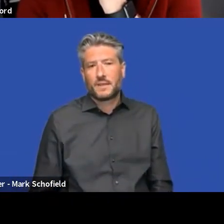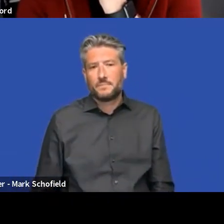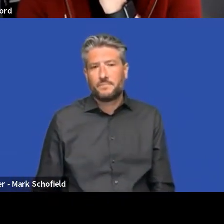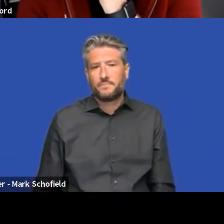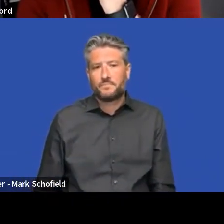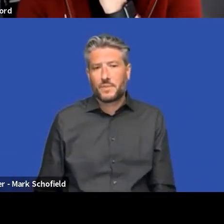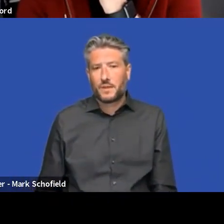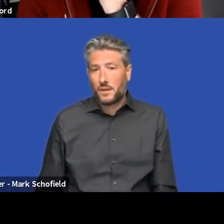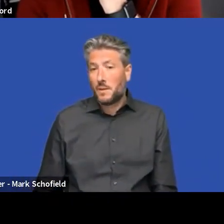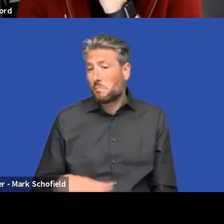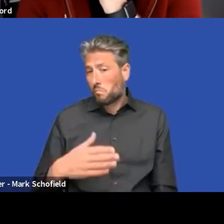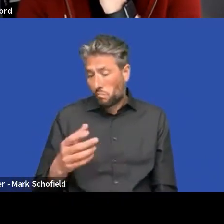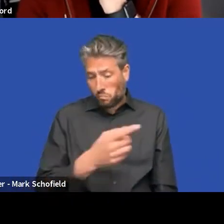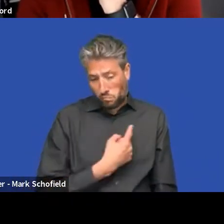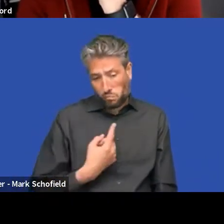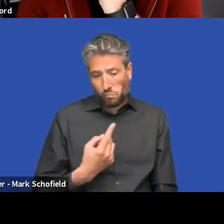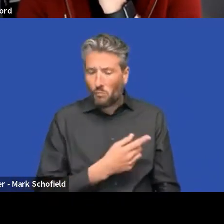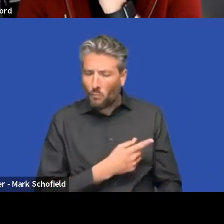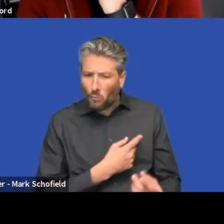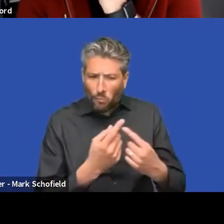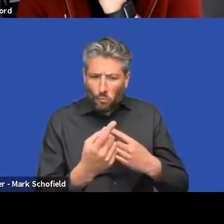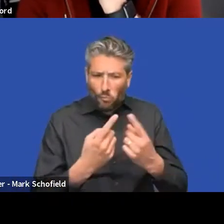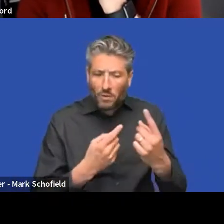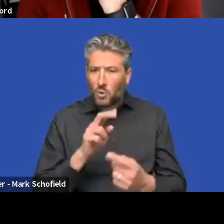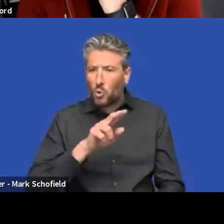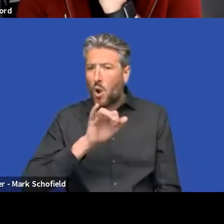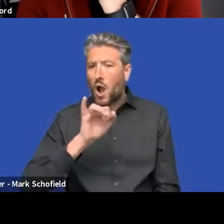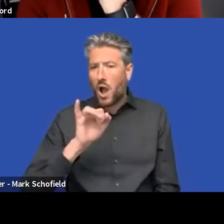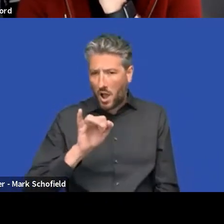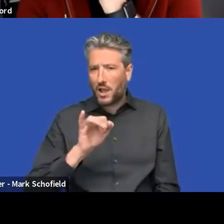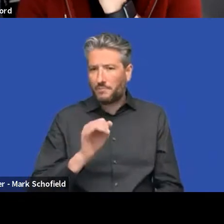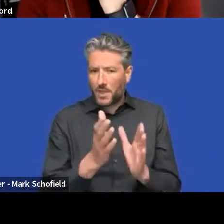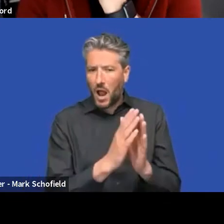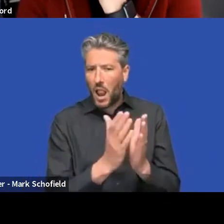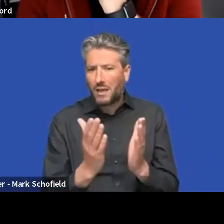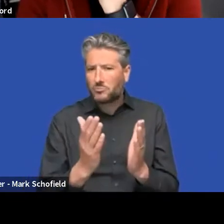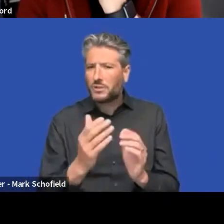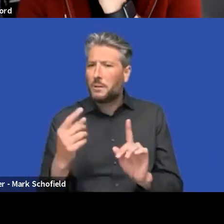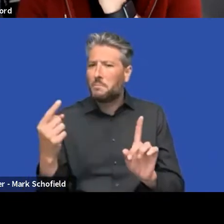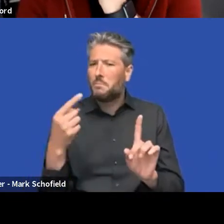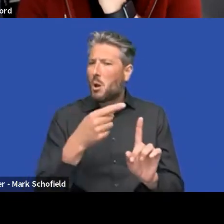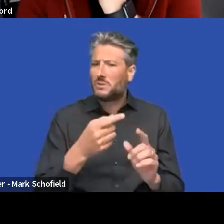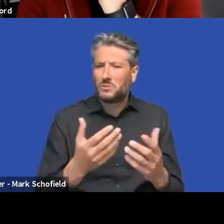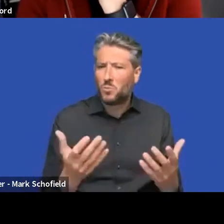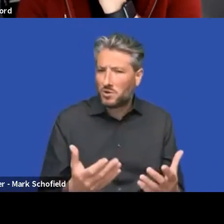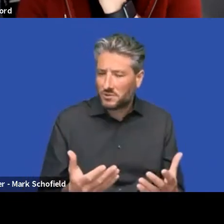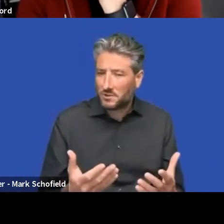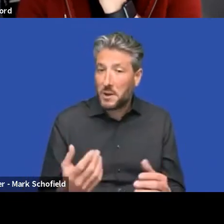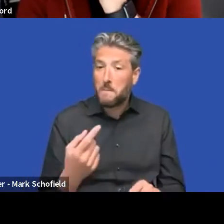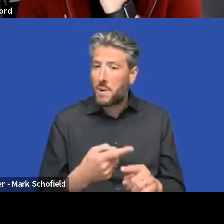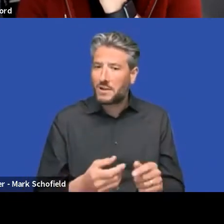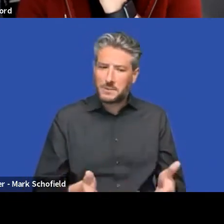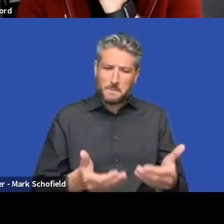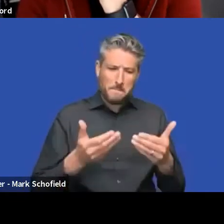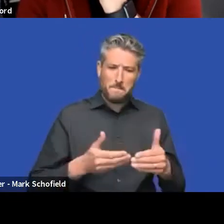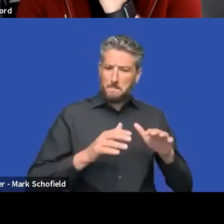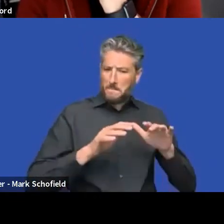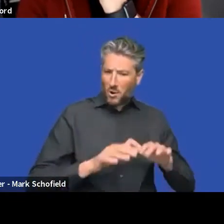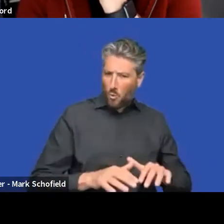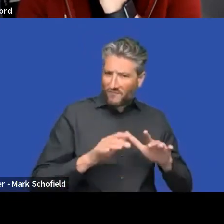of the UI library and what's the business of the using the UI library in the back office and like JSON design tokens